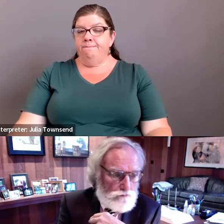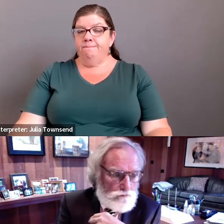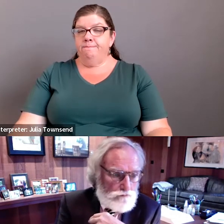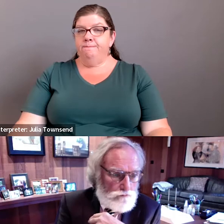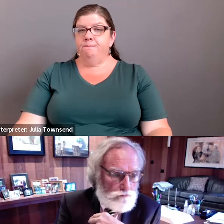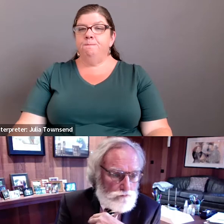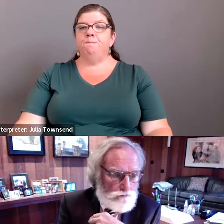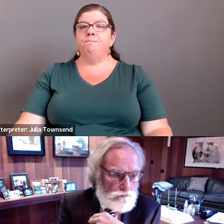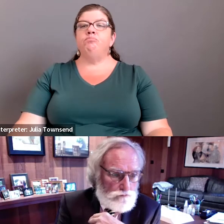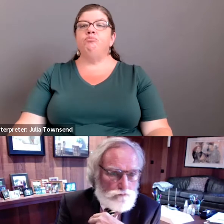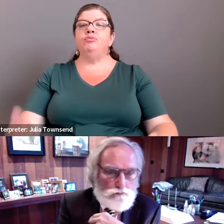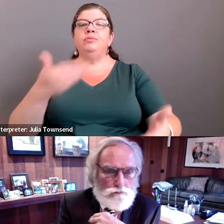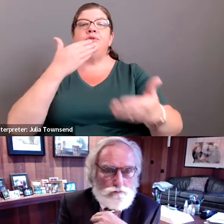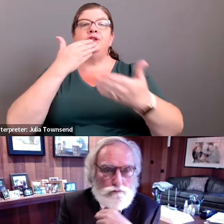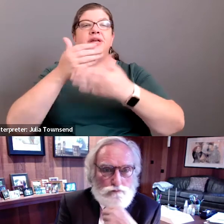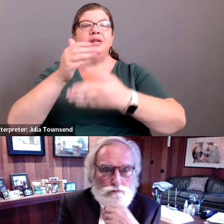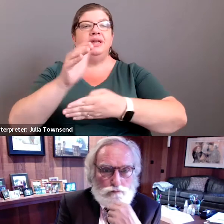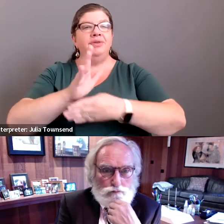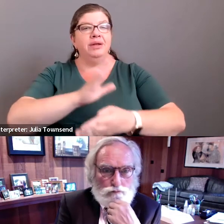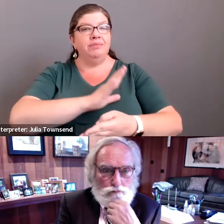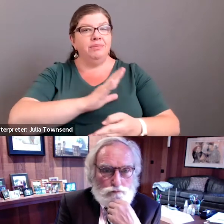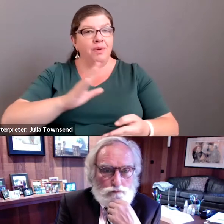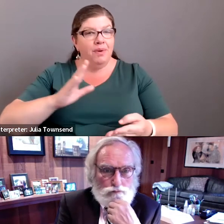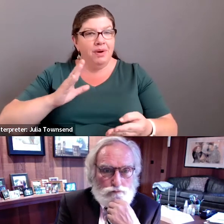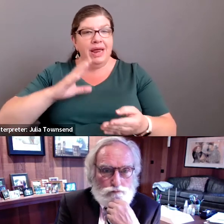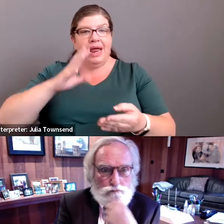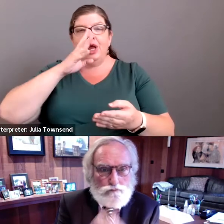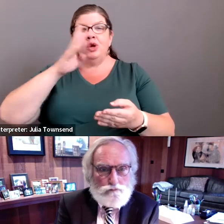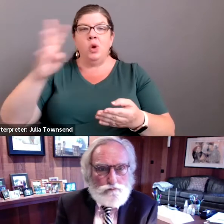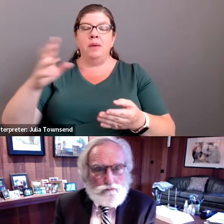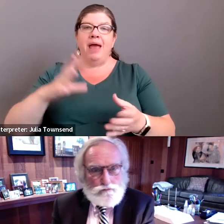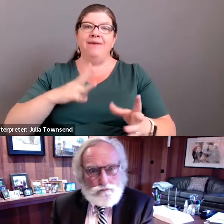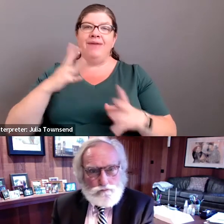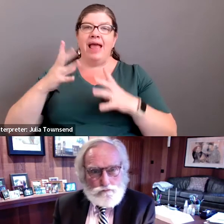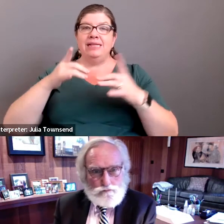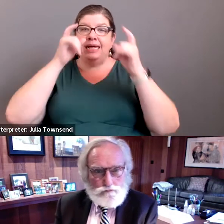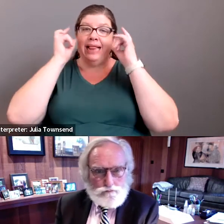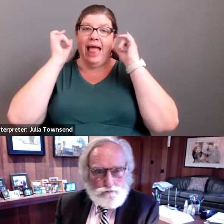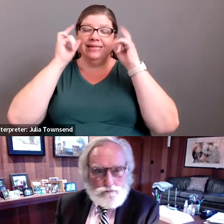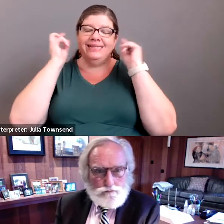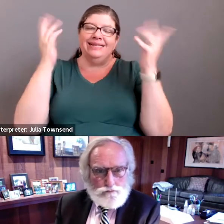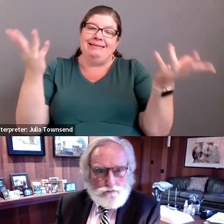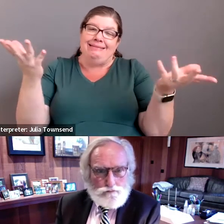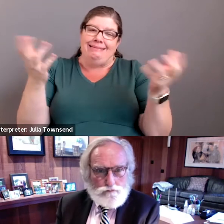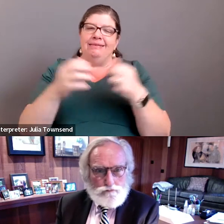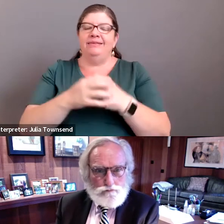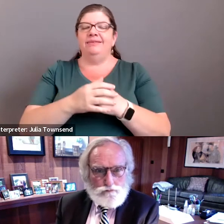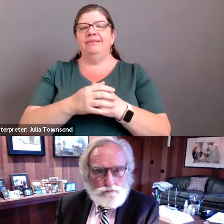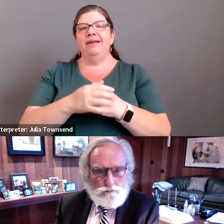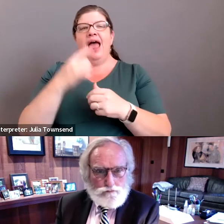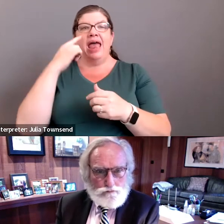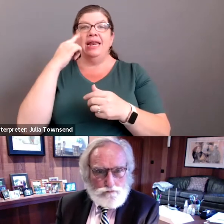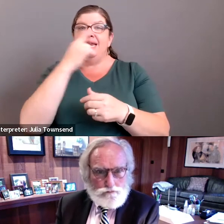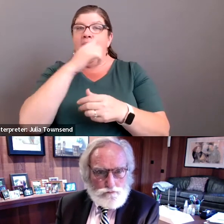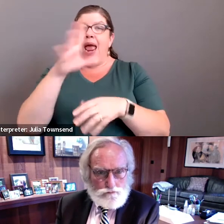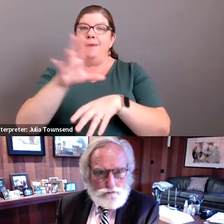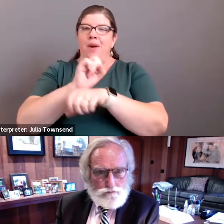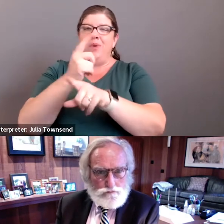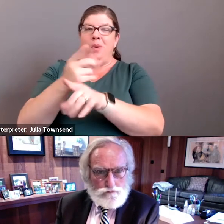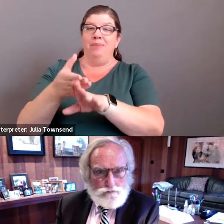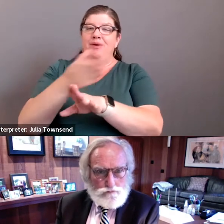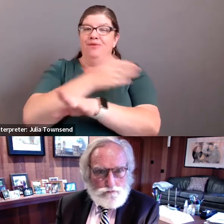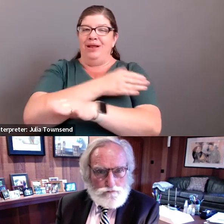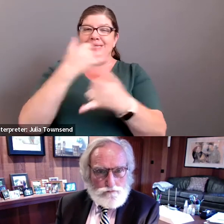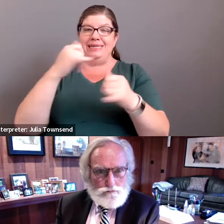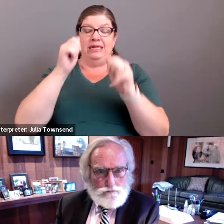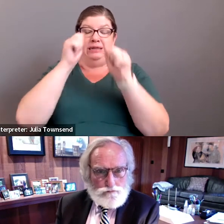Good evening, board members. And just ignore my fancy glasses. I had an eye appointment right before this. And